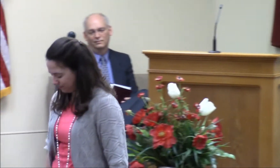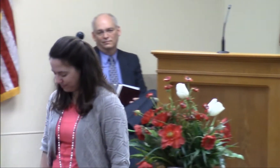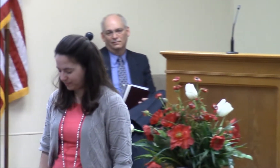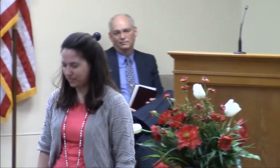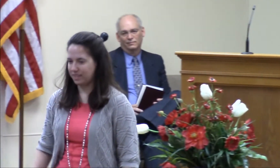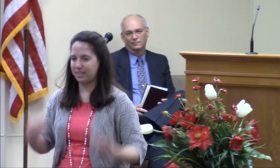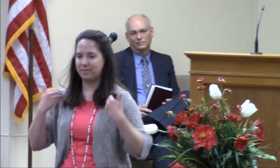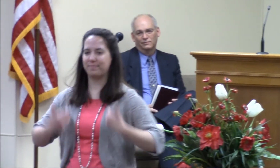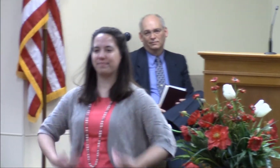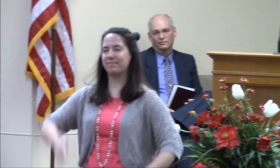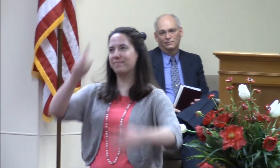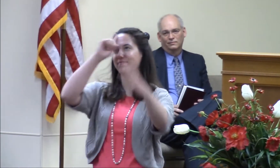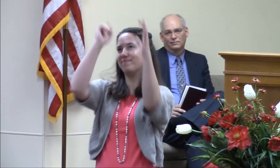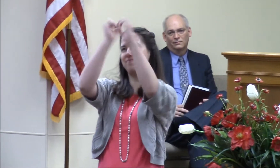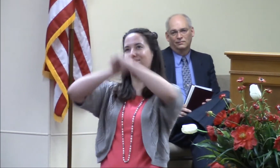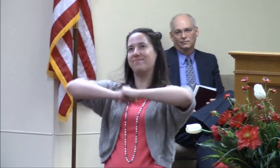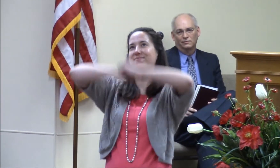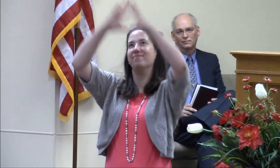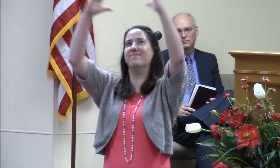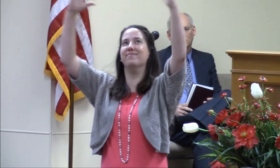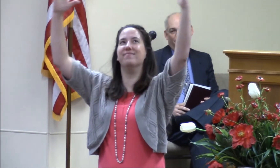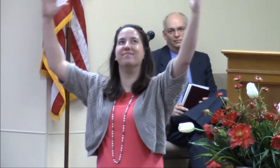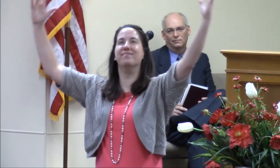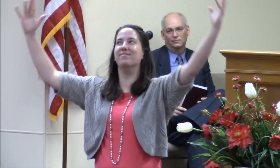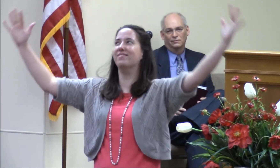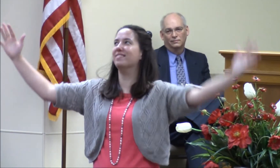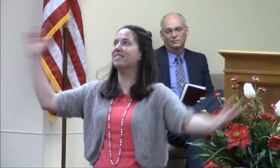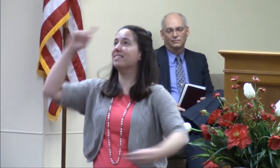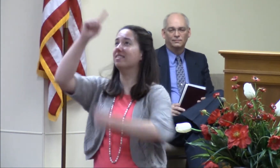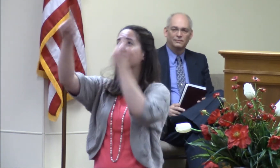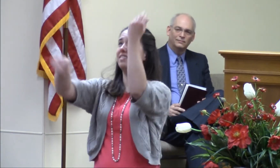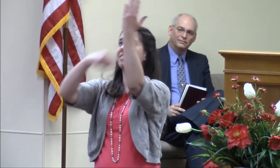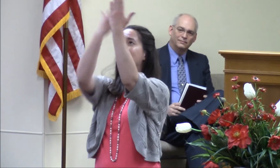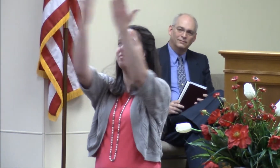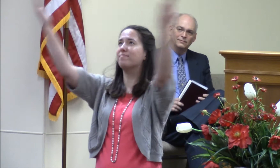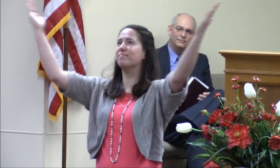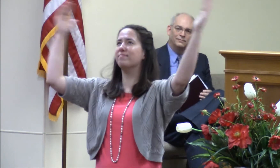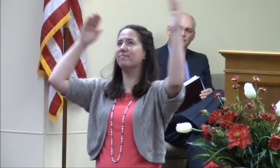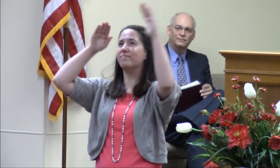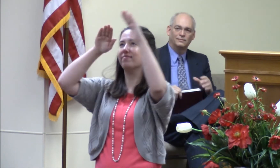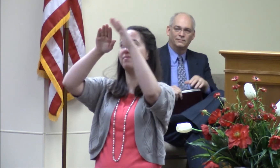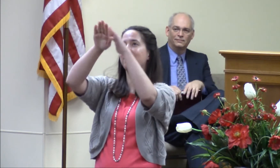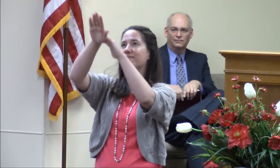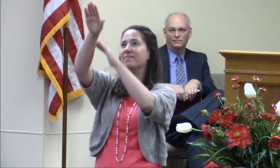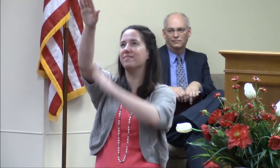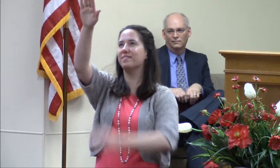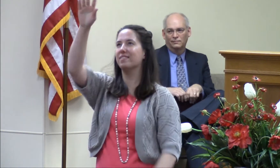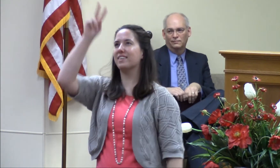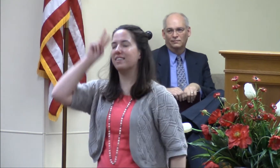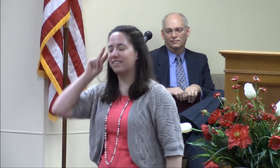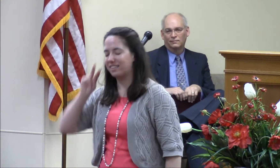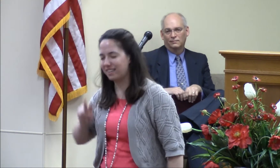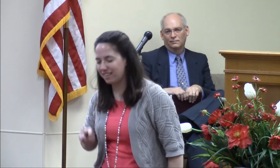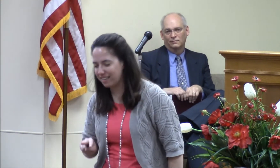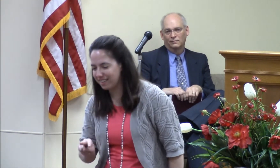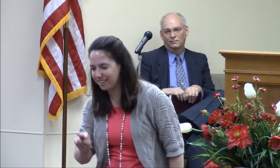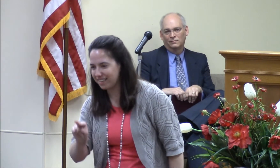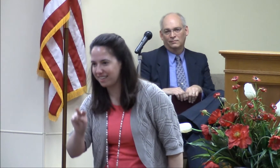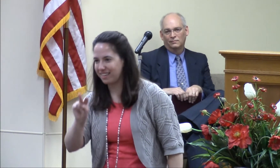I was dreaming about heaven When I looked up